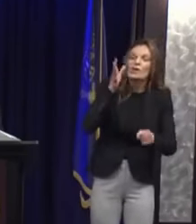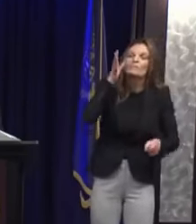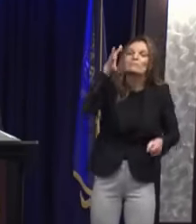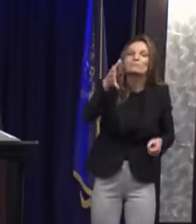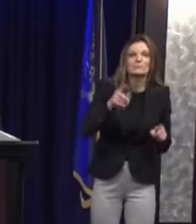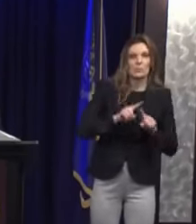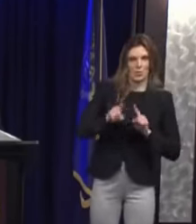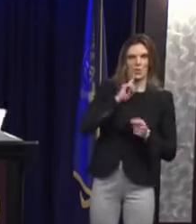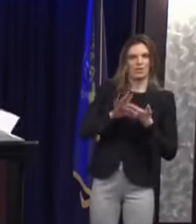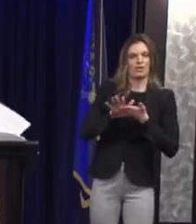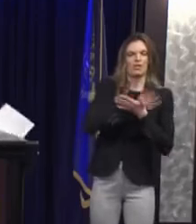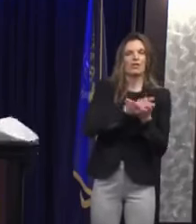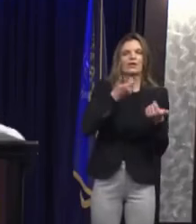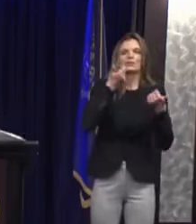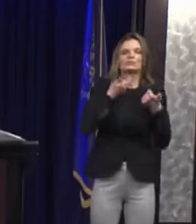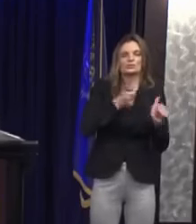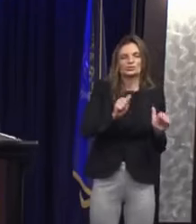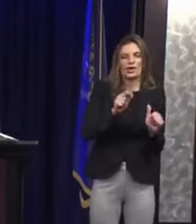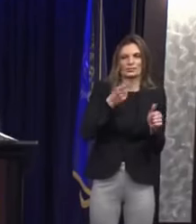under Michigan law.